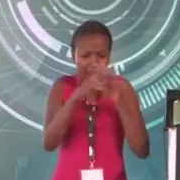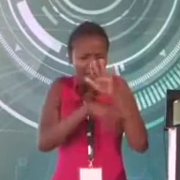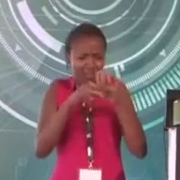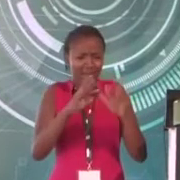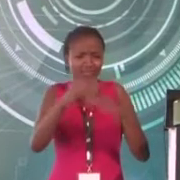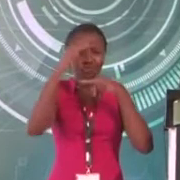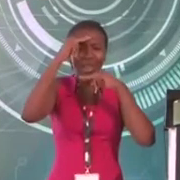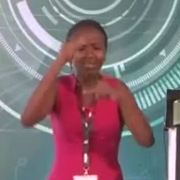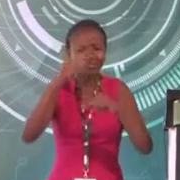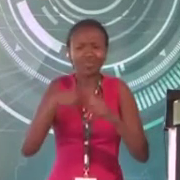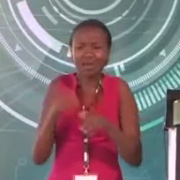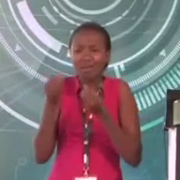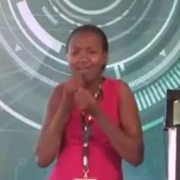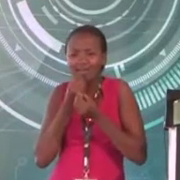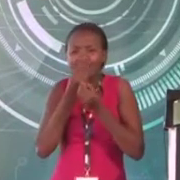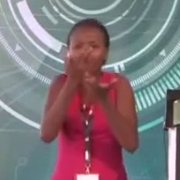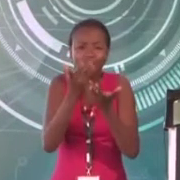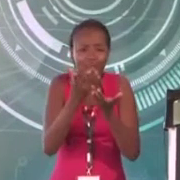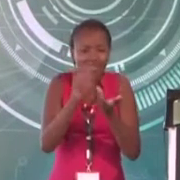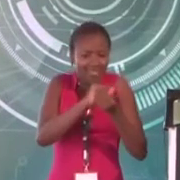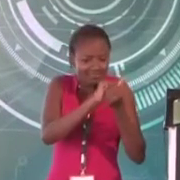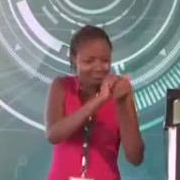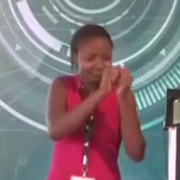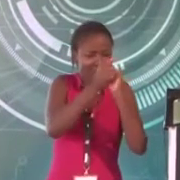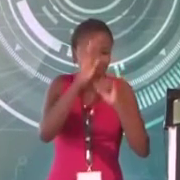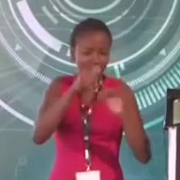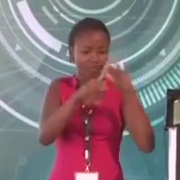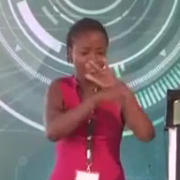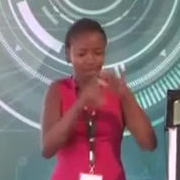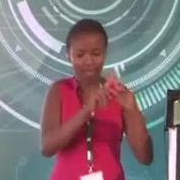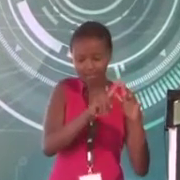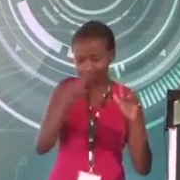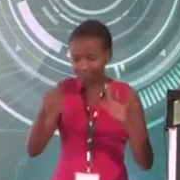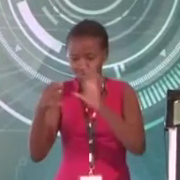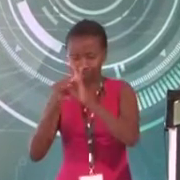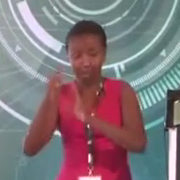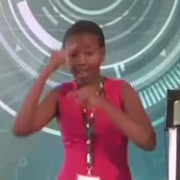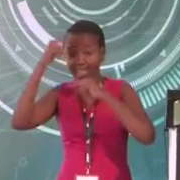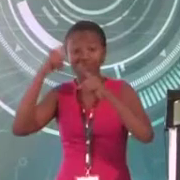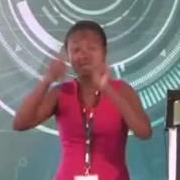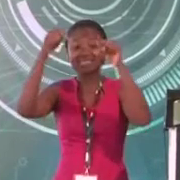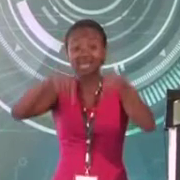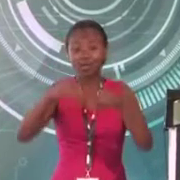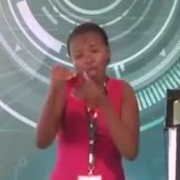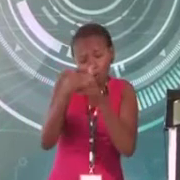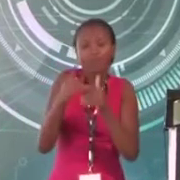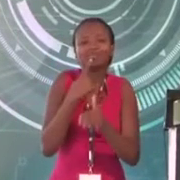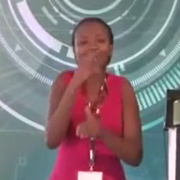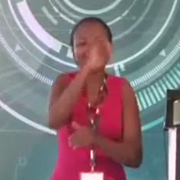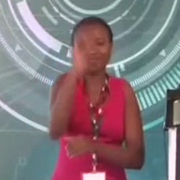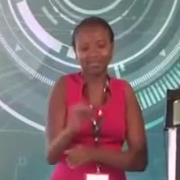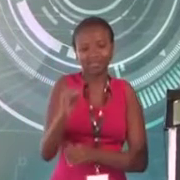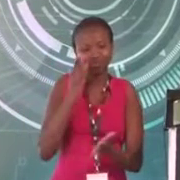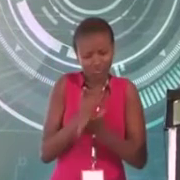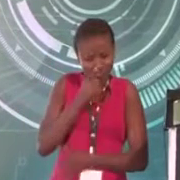success story of Kenya's transition from primary to secondary. As we speak, we are almost at 100%. It is